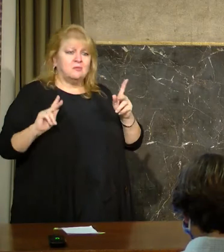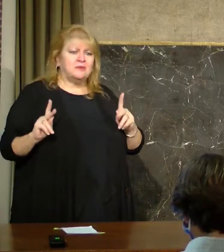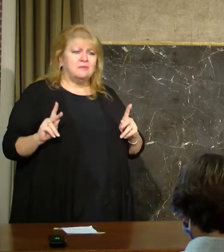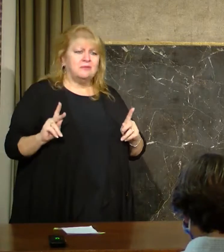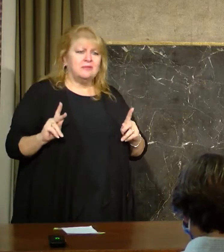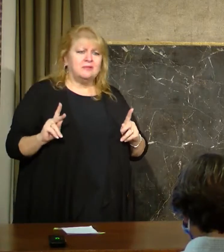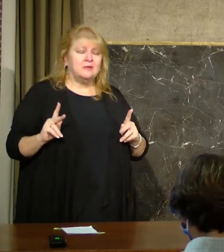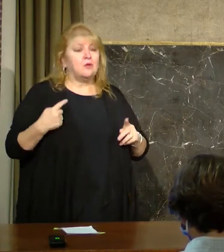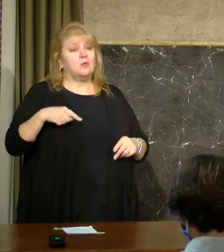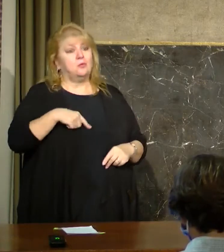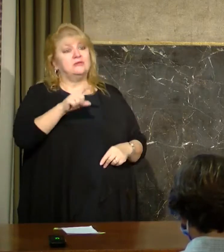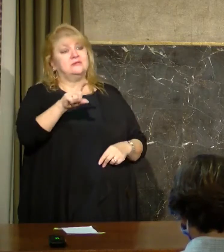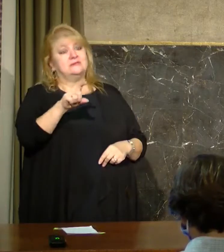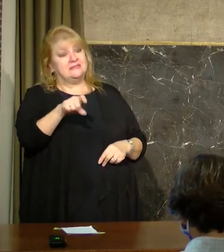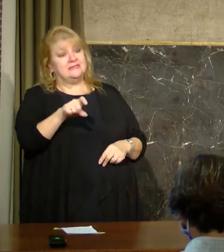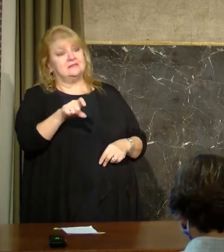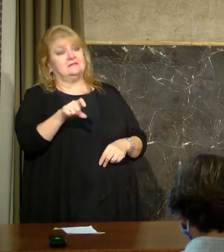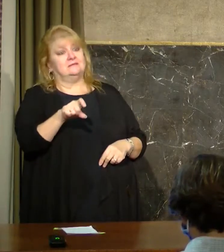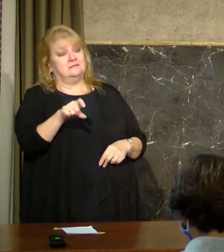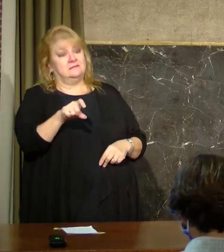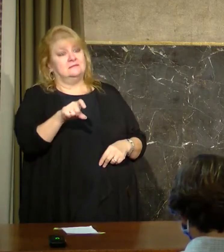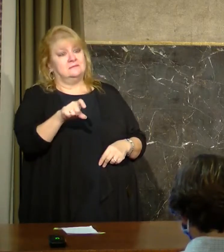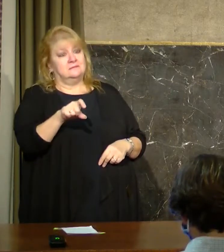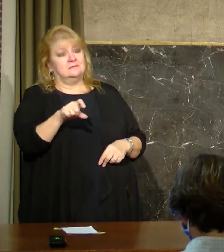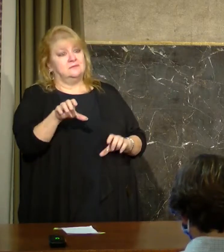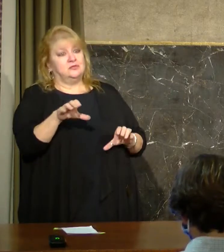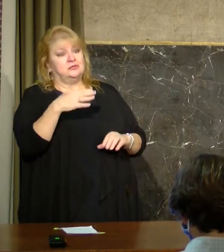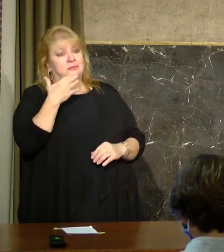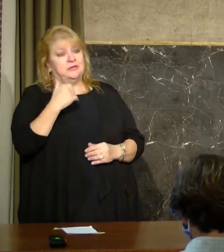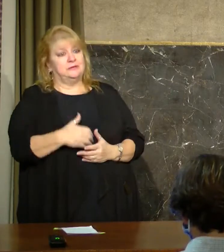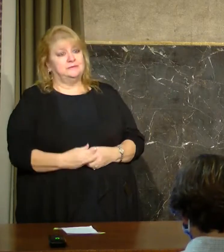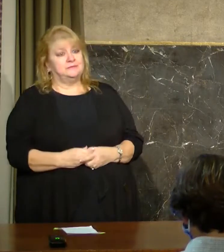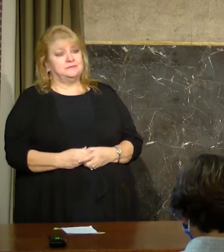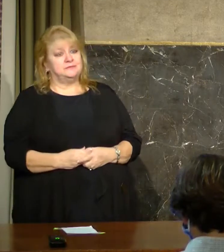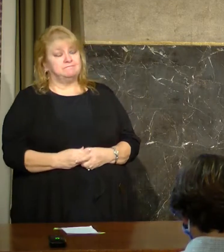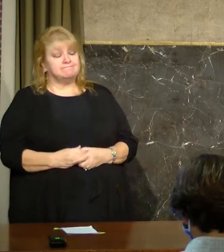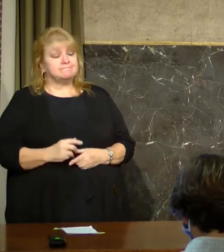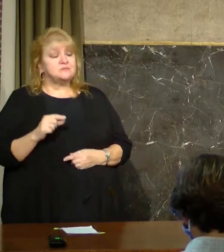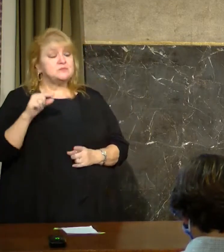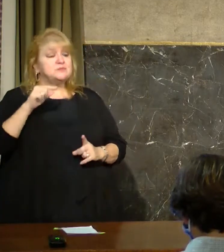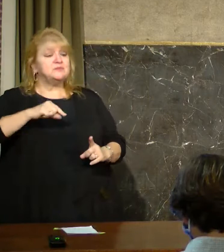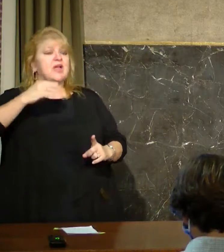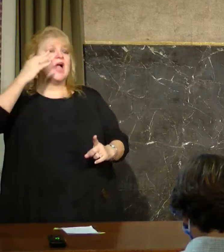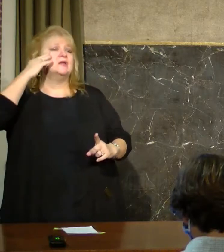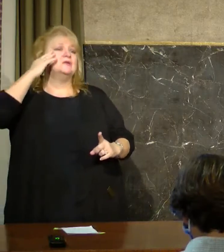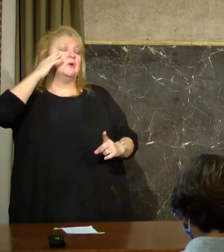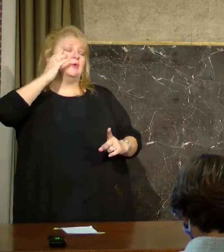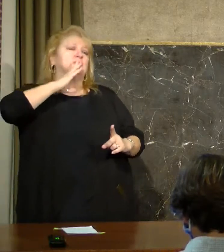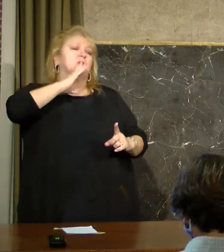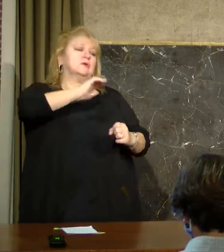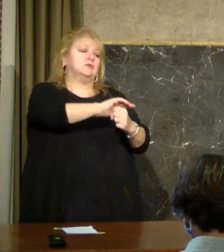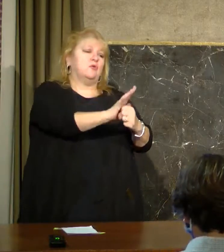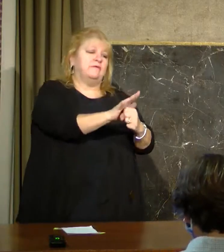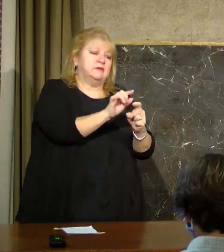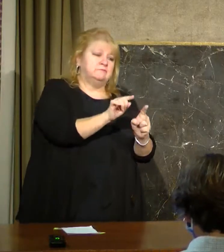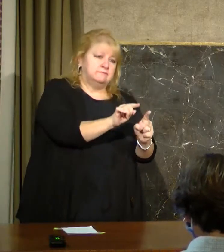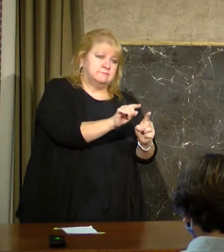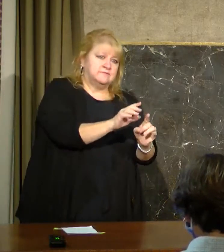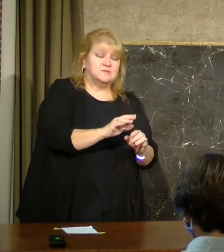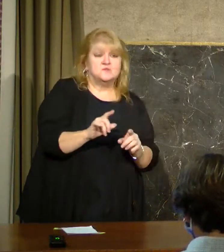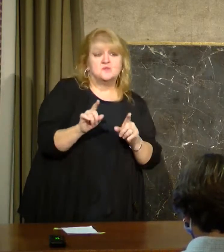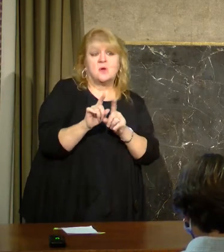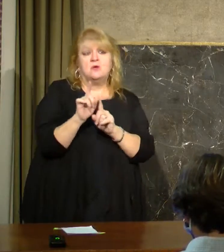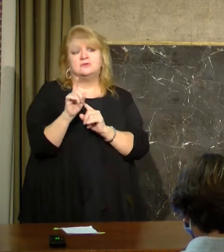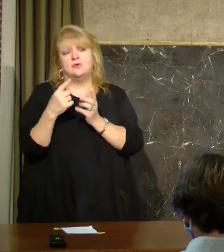And, you know, right now we're talking about vaccines as well, and that's incredibly important. And that's something that should